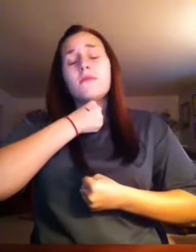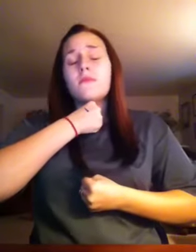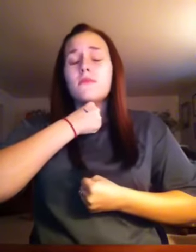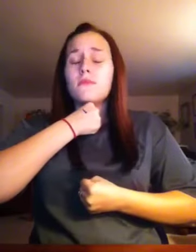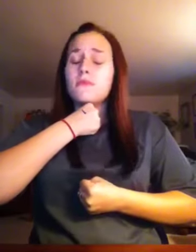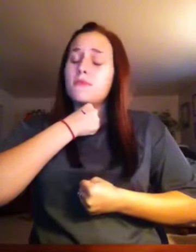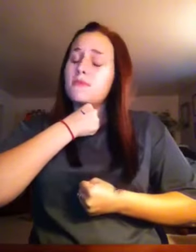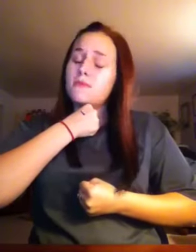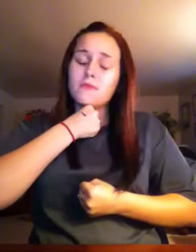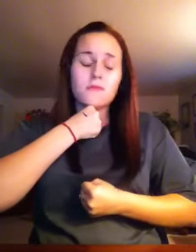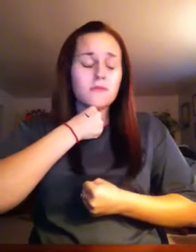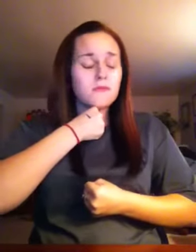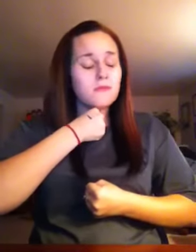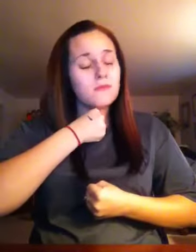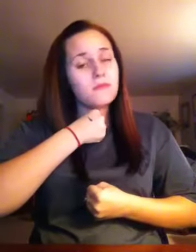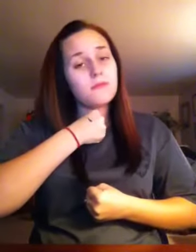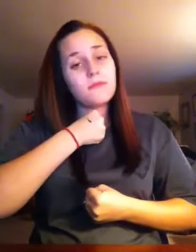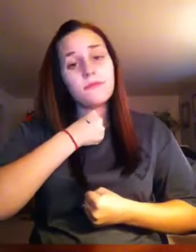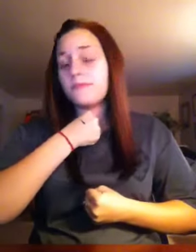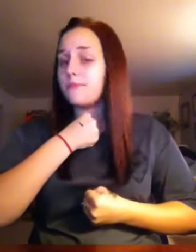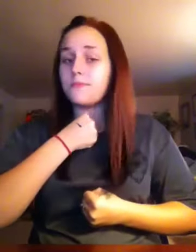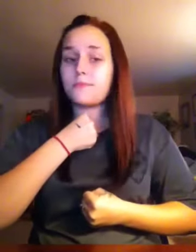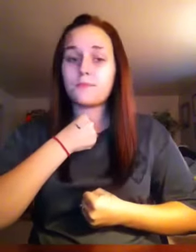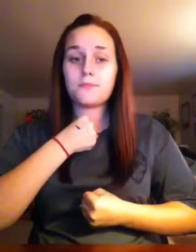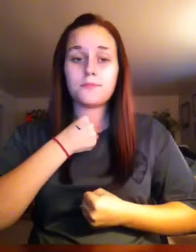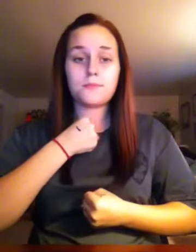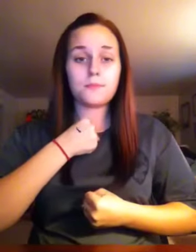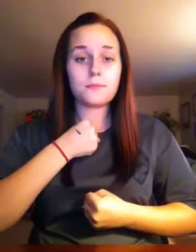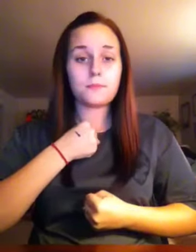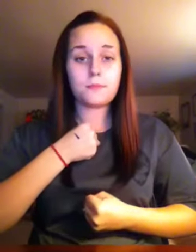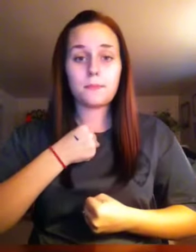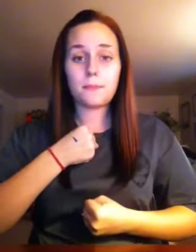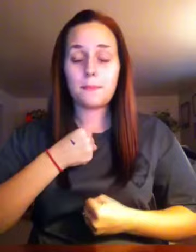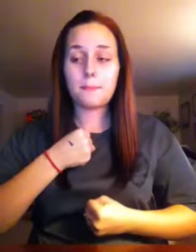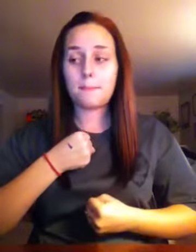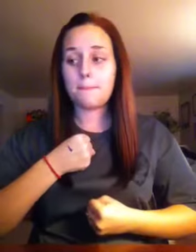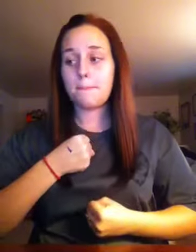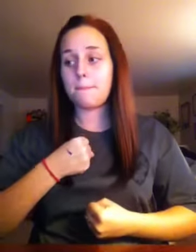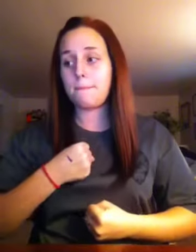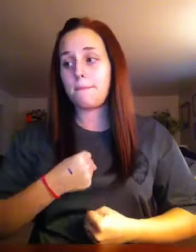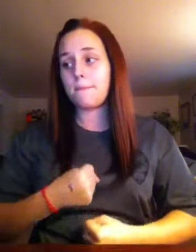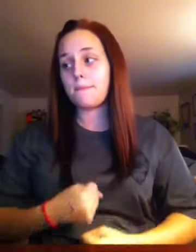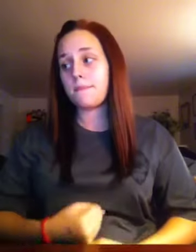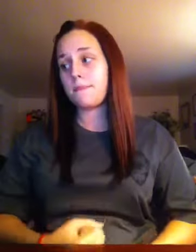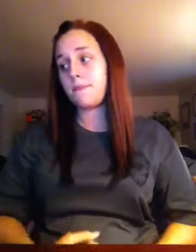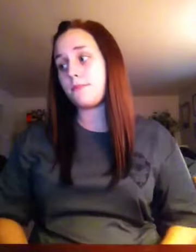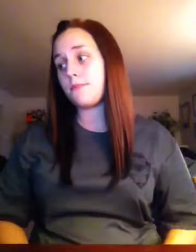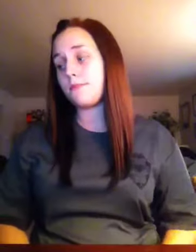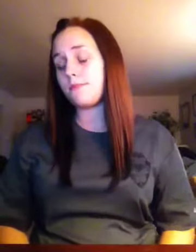moment stopped me cold Grabbed me like a thief